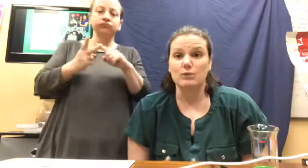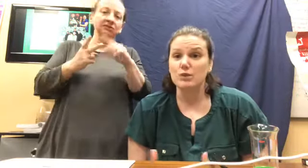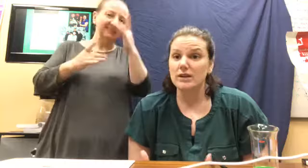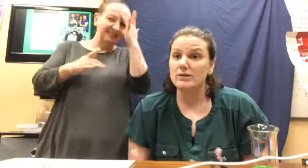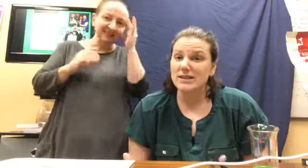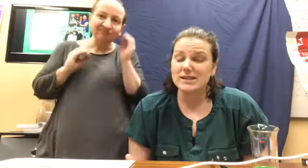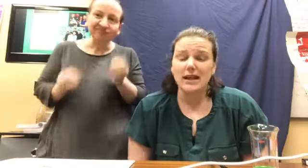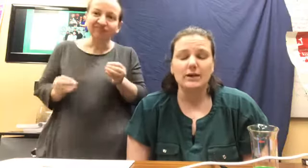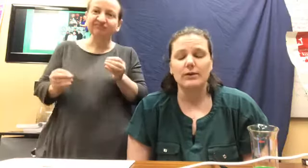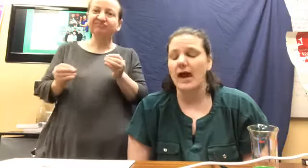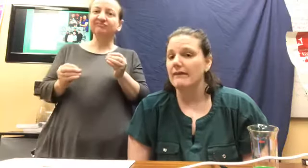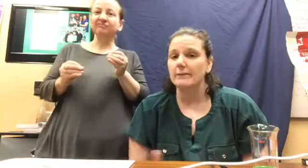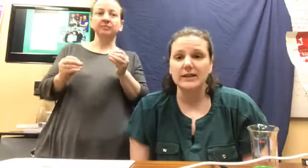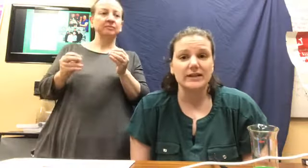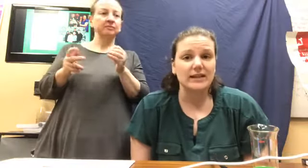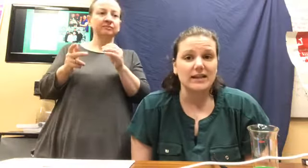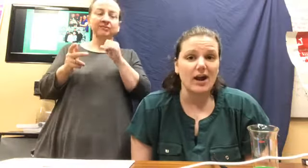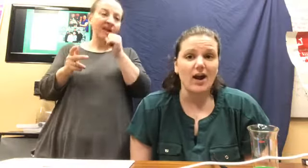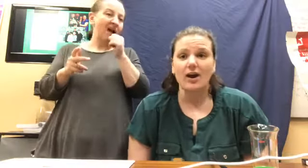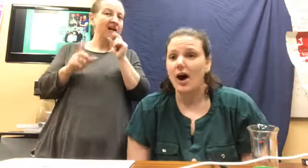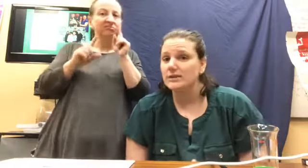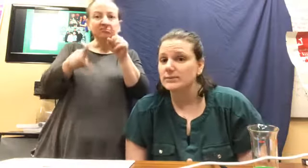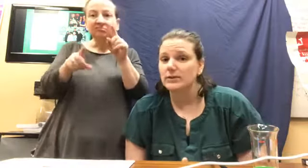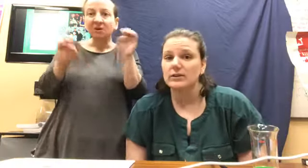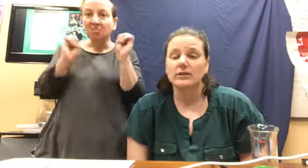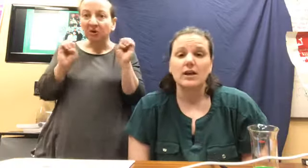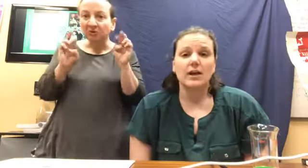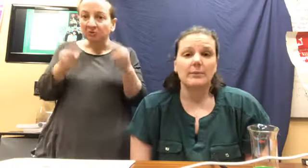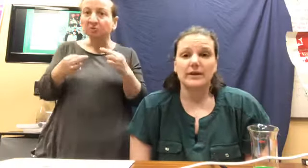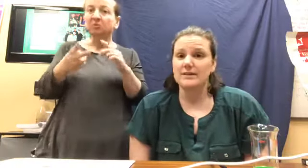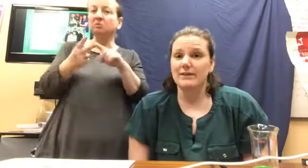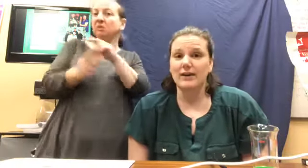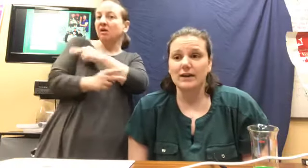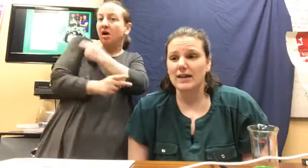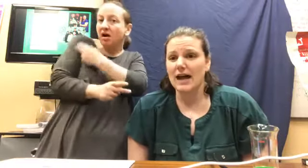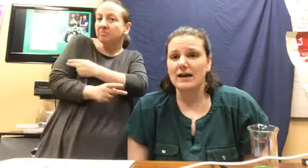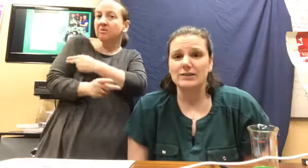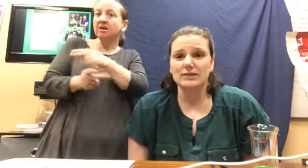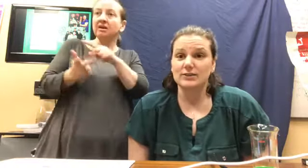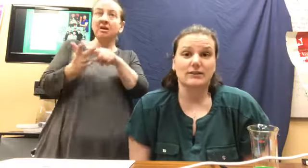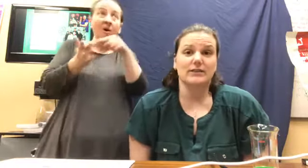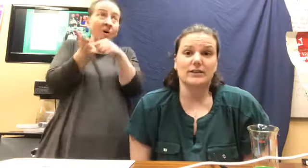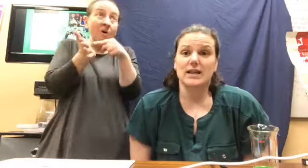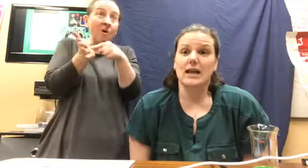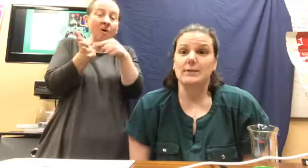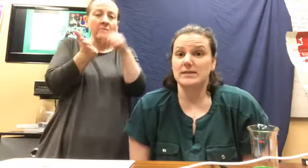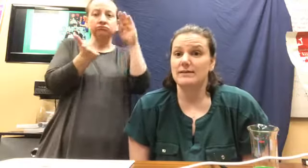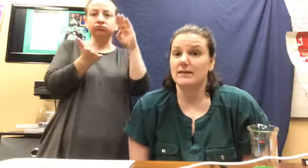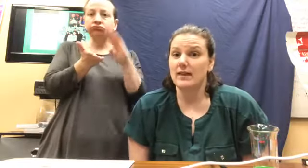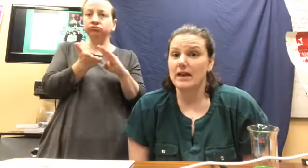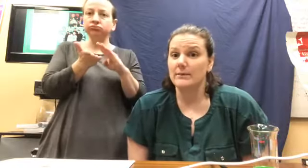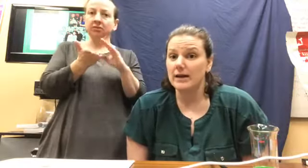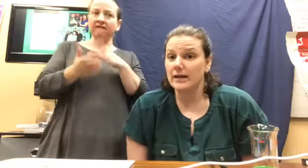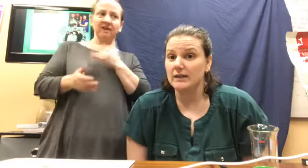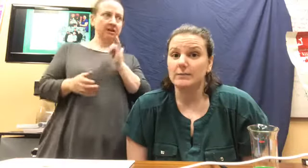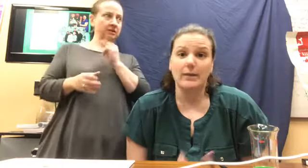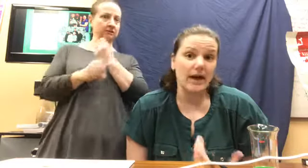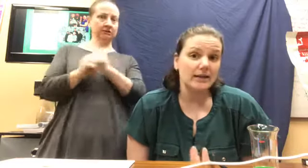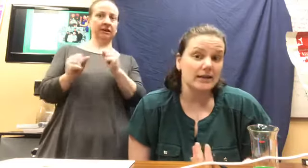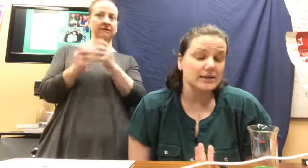really, really sick. We haven't been in the ER hospital bills have gone down. So it feels like I'm saving a lot of money buying these